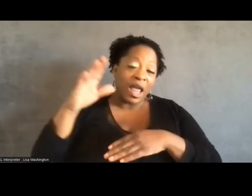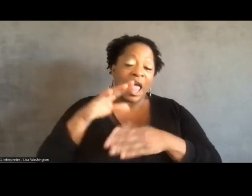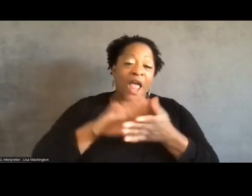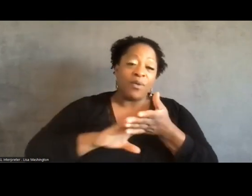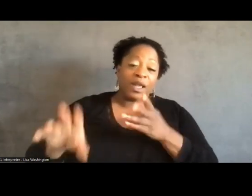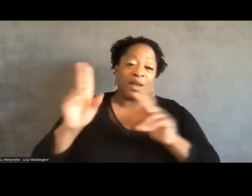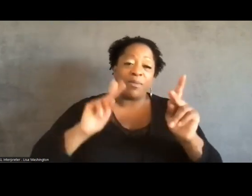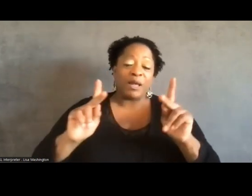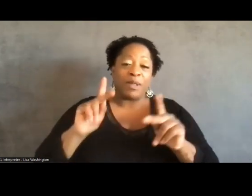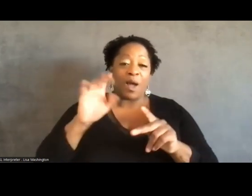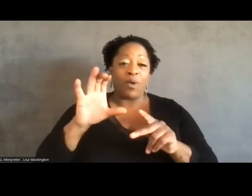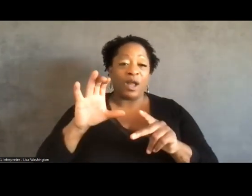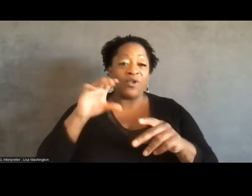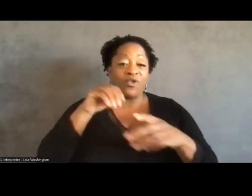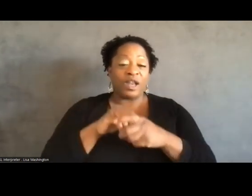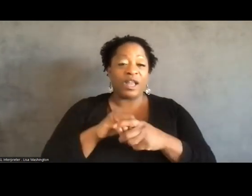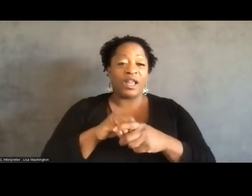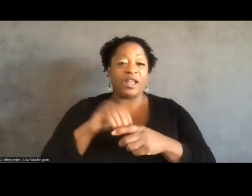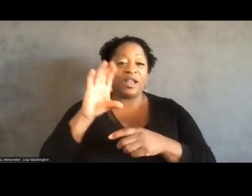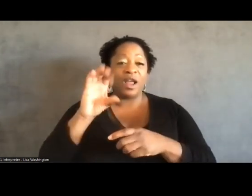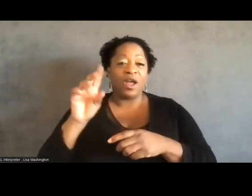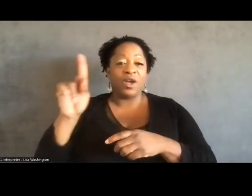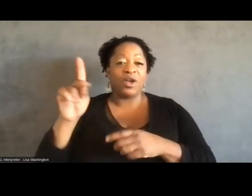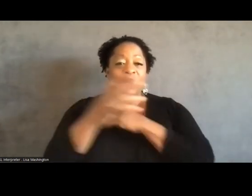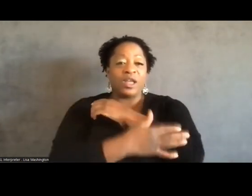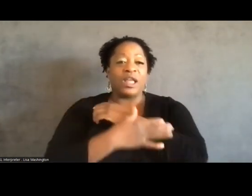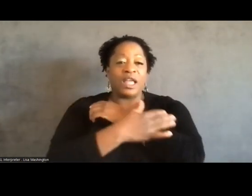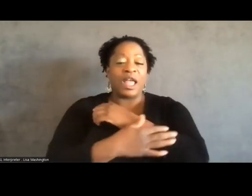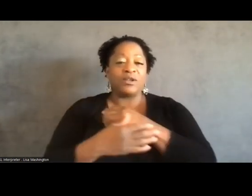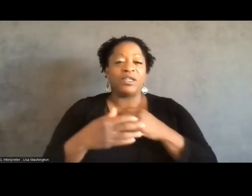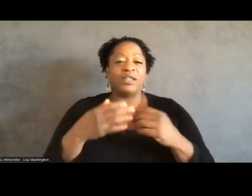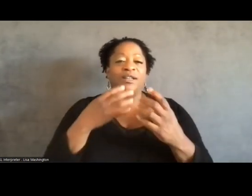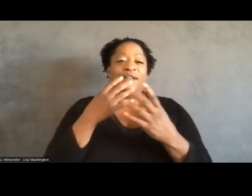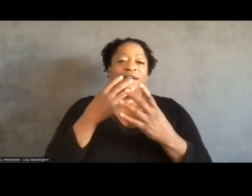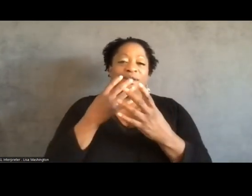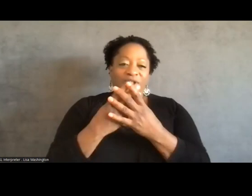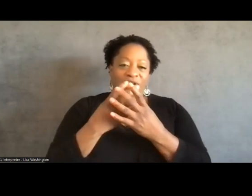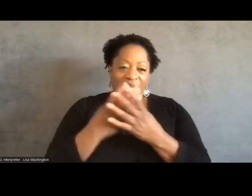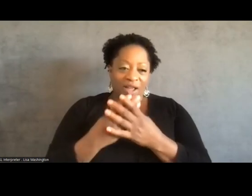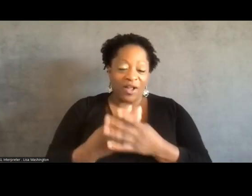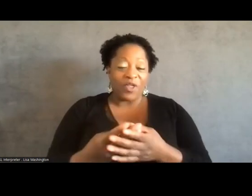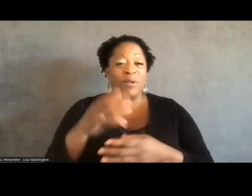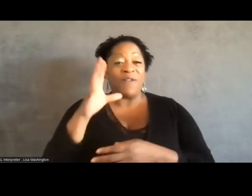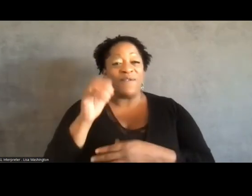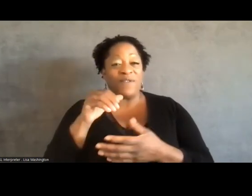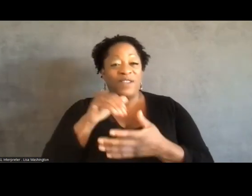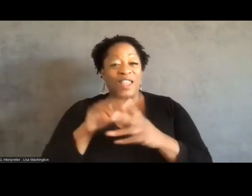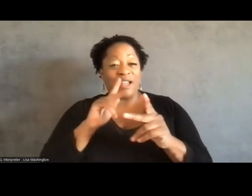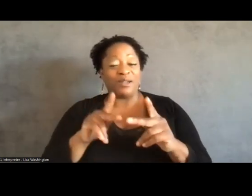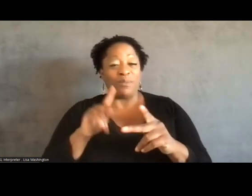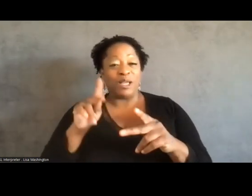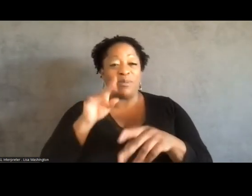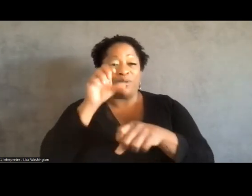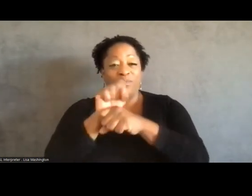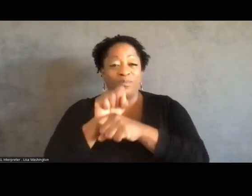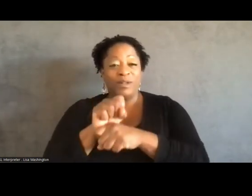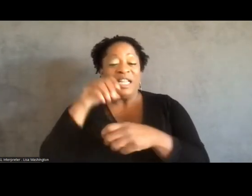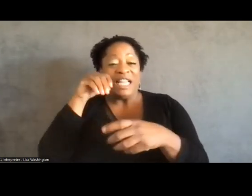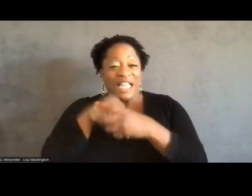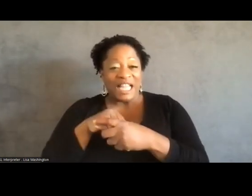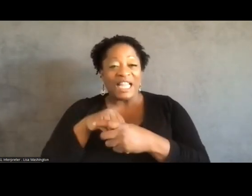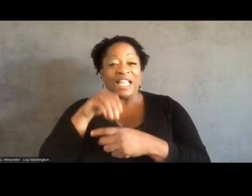County Jail in a year, and there would be 50,000 people booked into Cook County Jail that year. And, like, if that, that's just not,